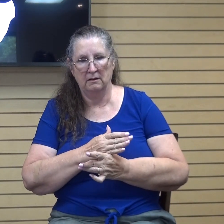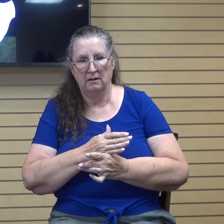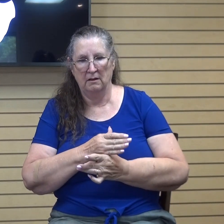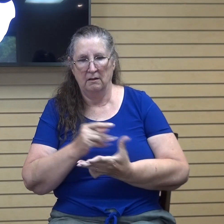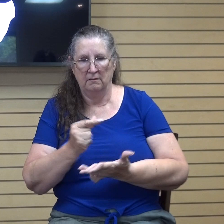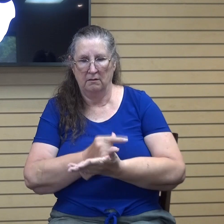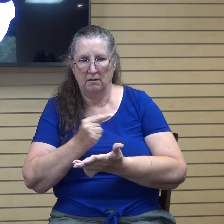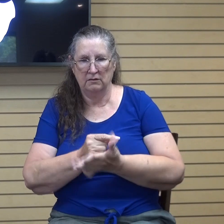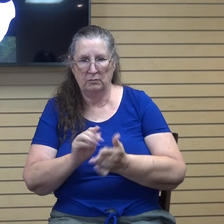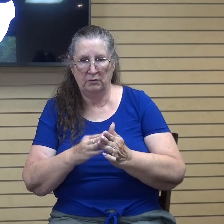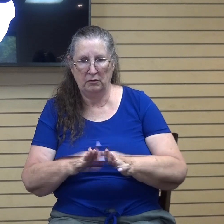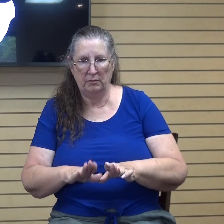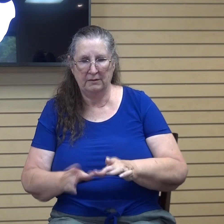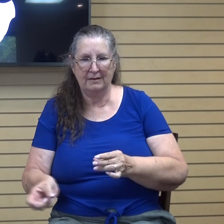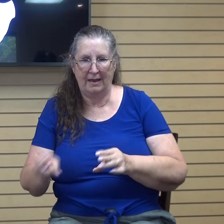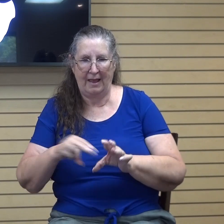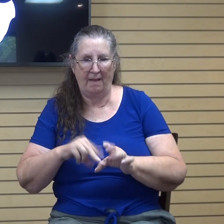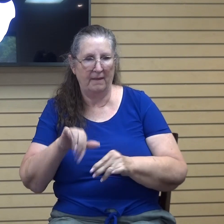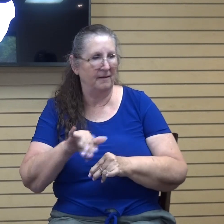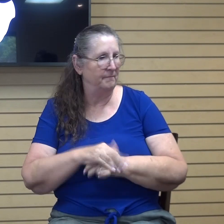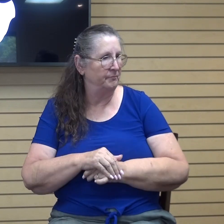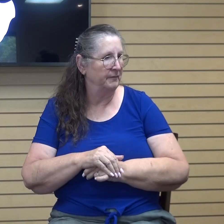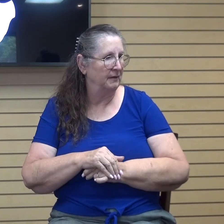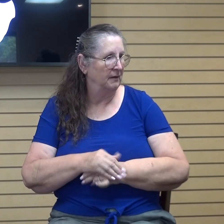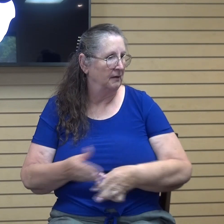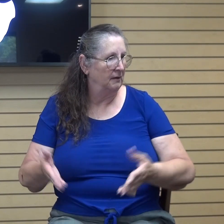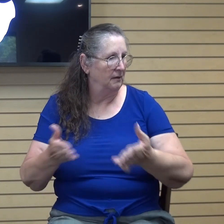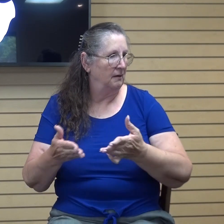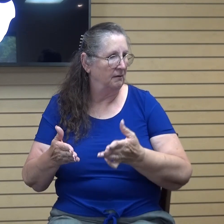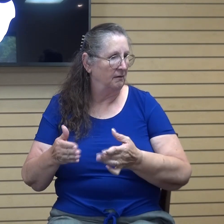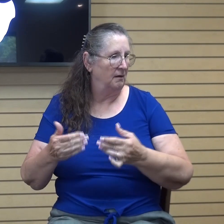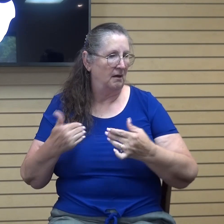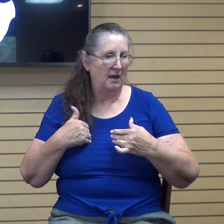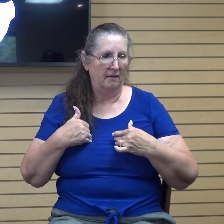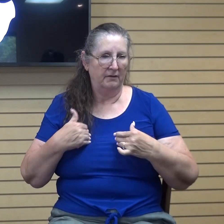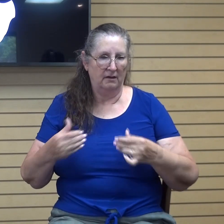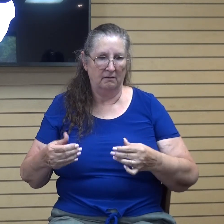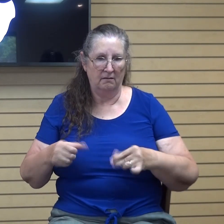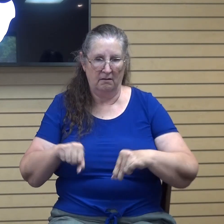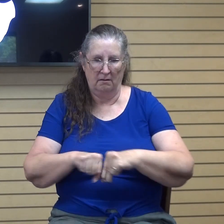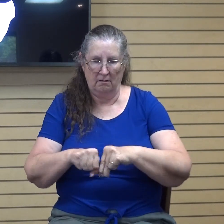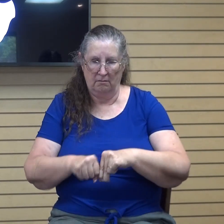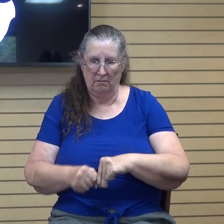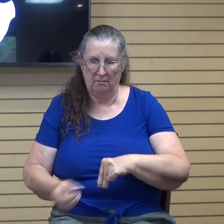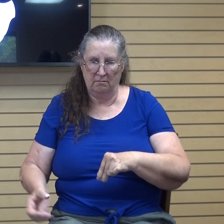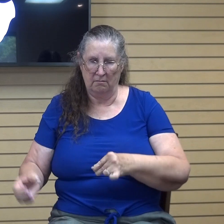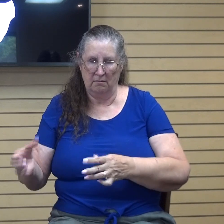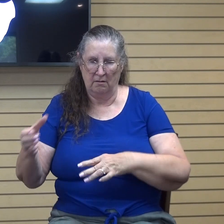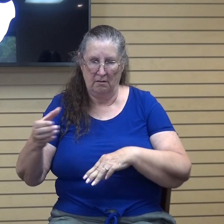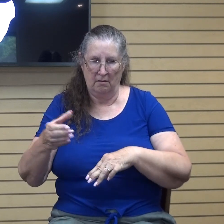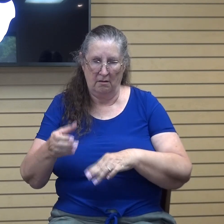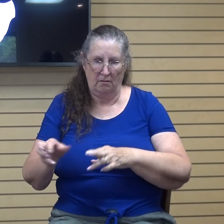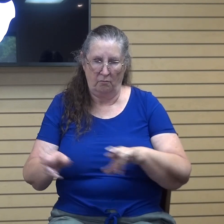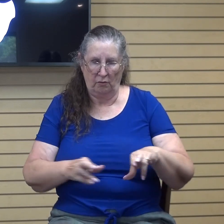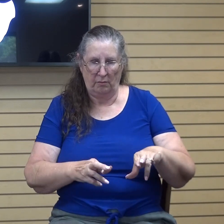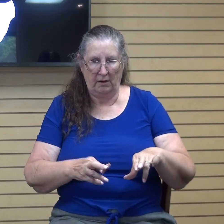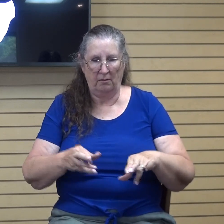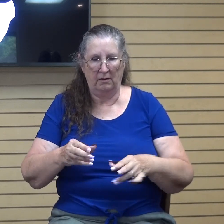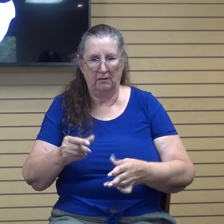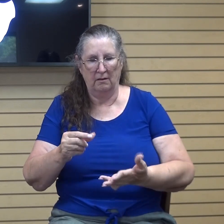that. I just sang back here. Having put on the preparation of the gospel of peace, we share that